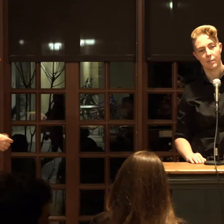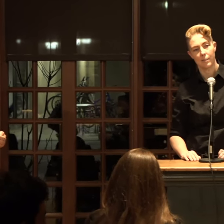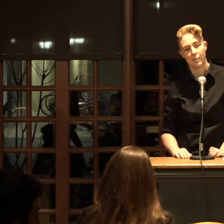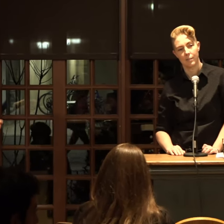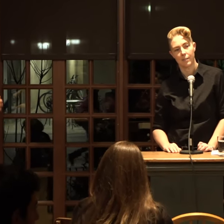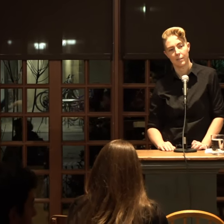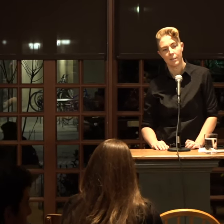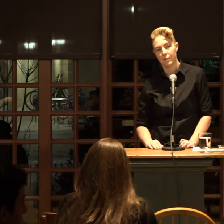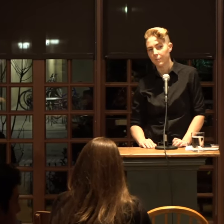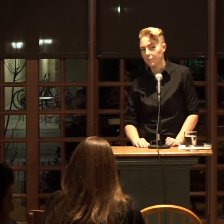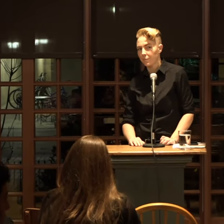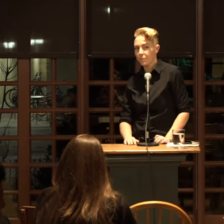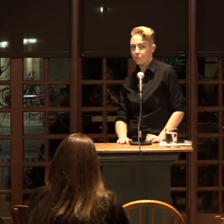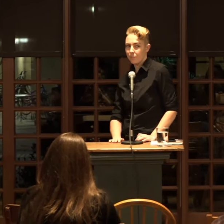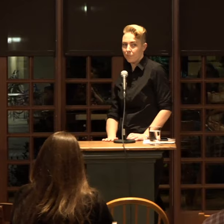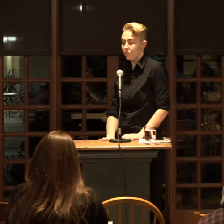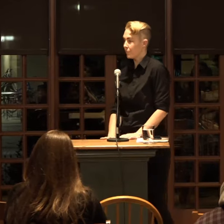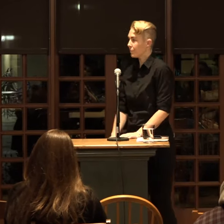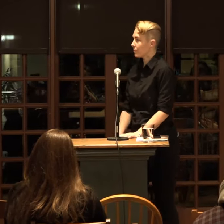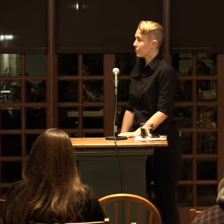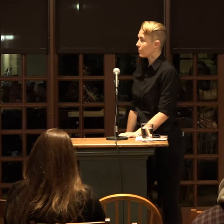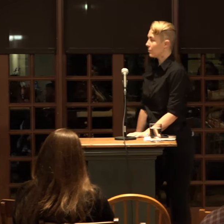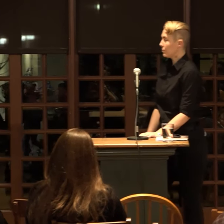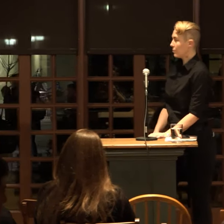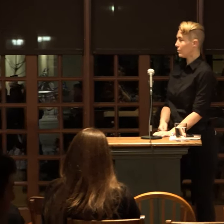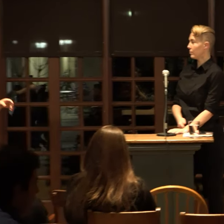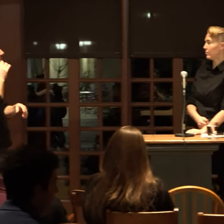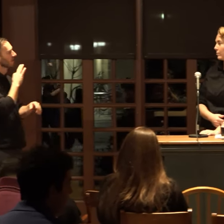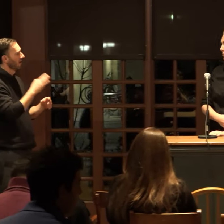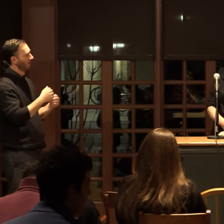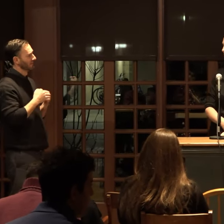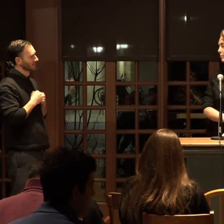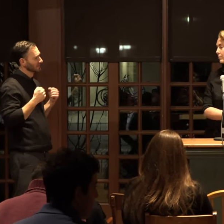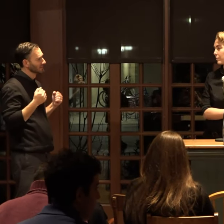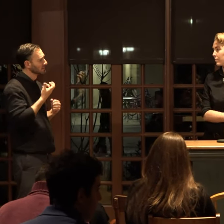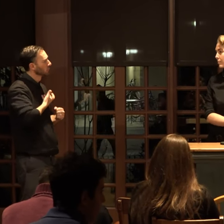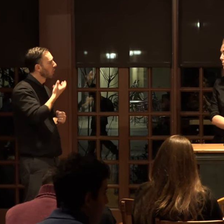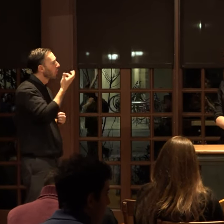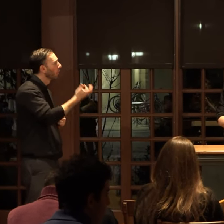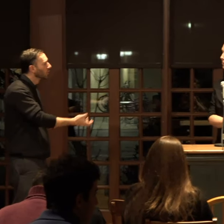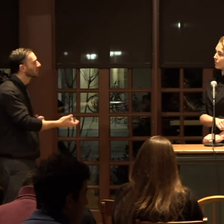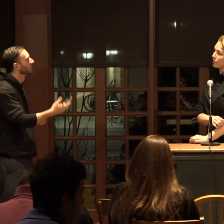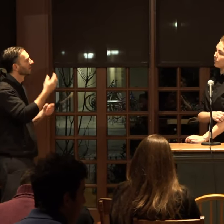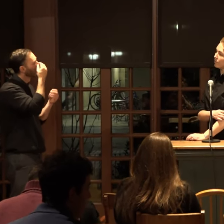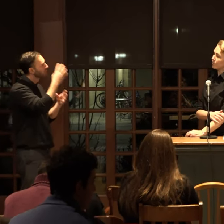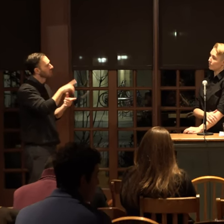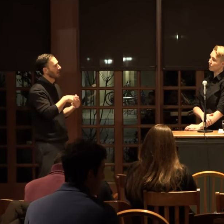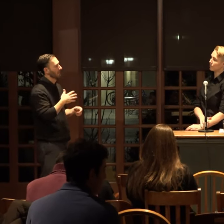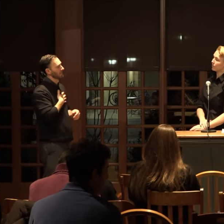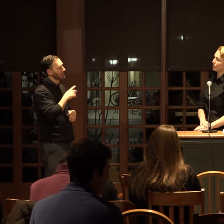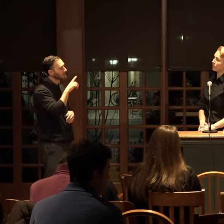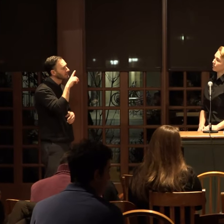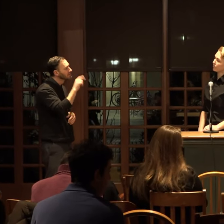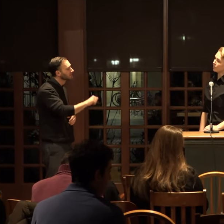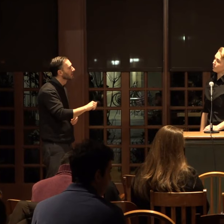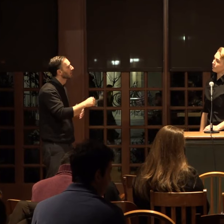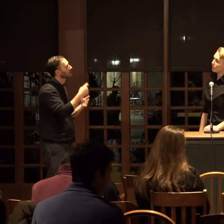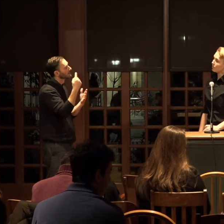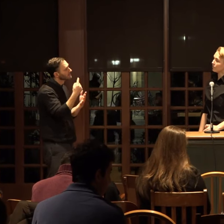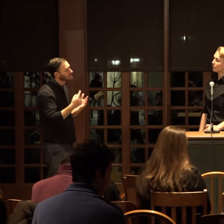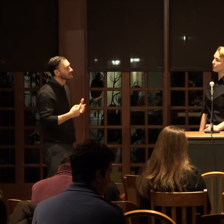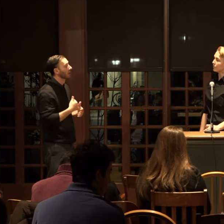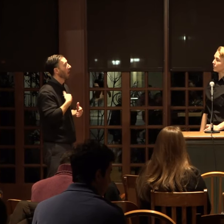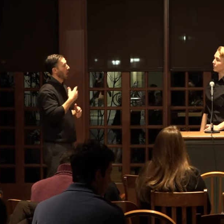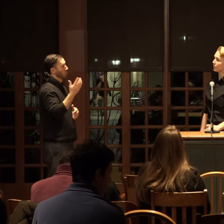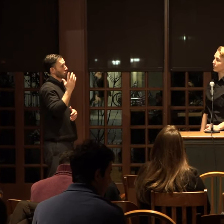I guess in terms of the experience of disclosing information about my disabilities, I